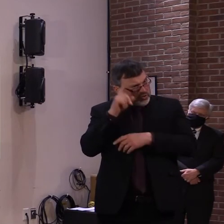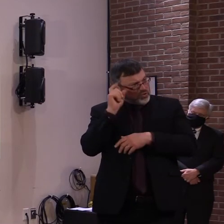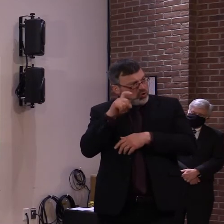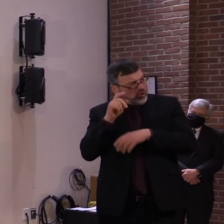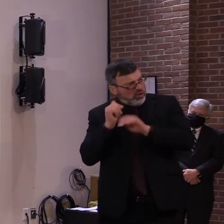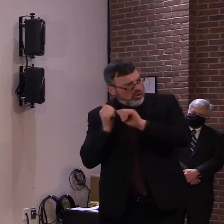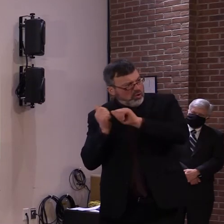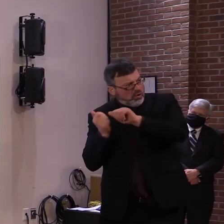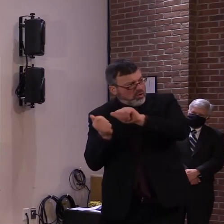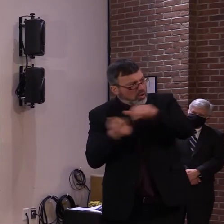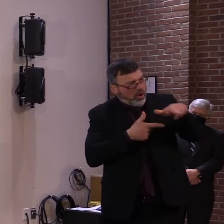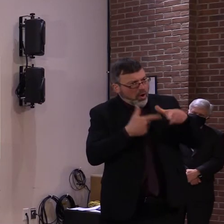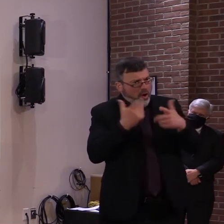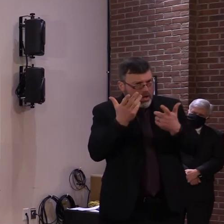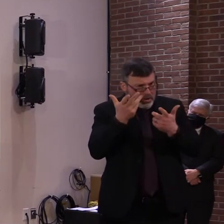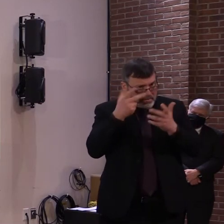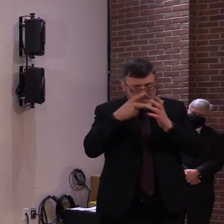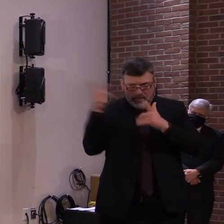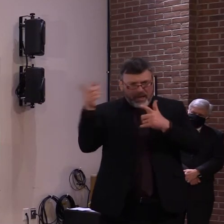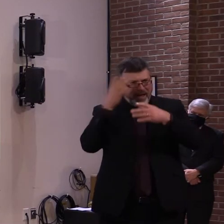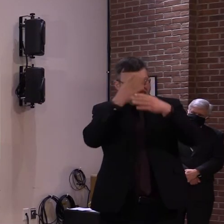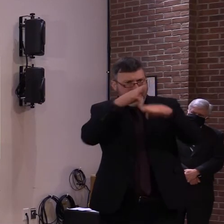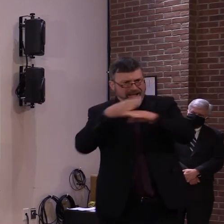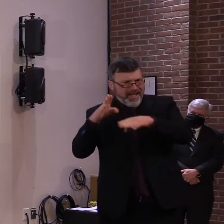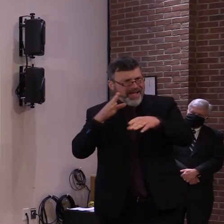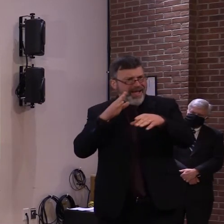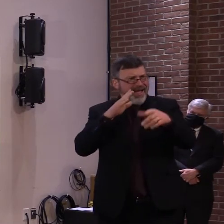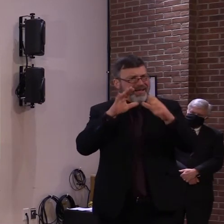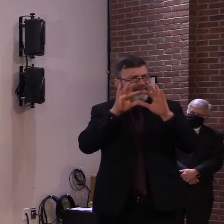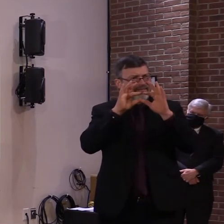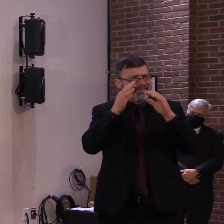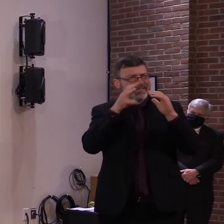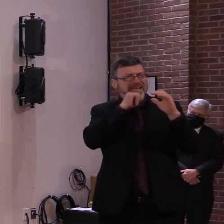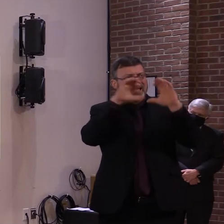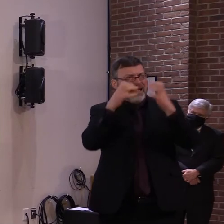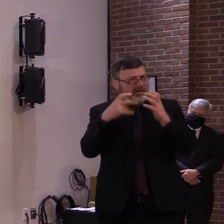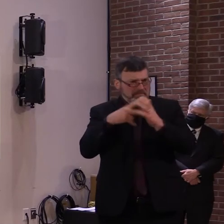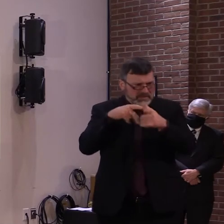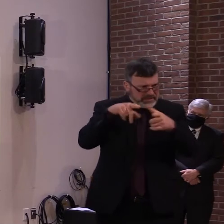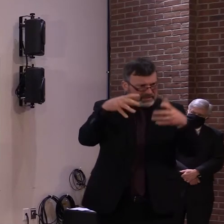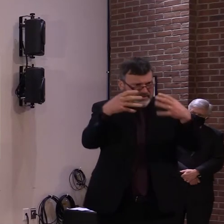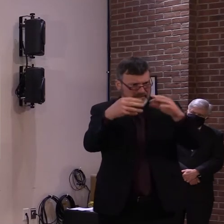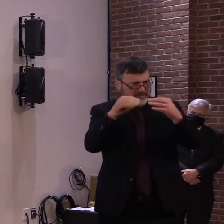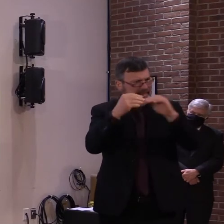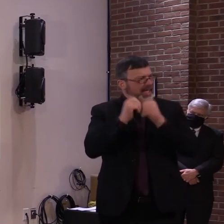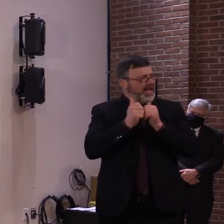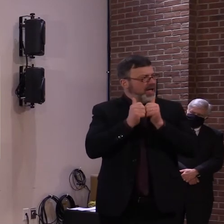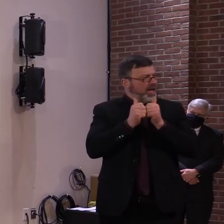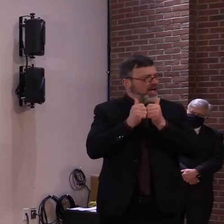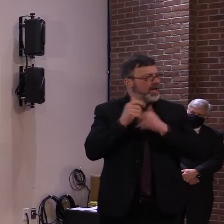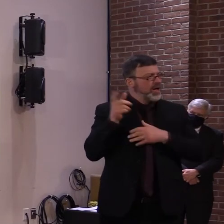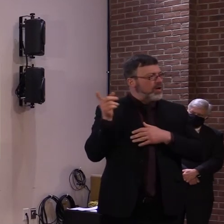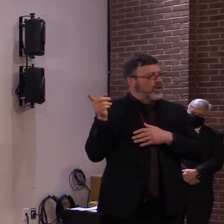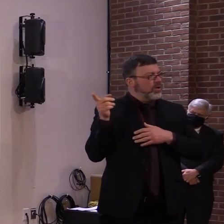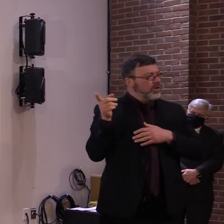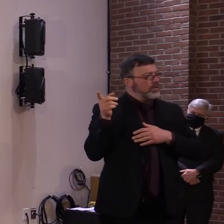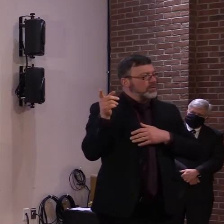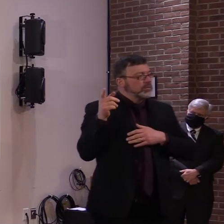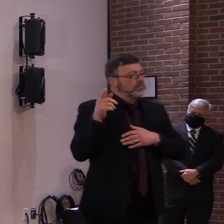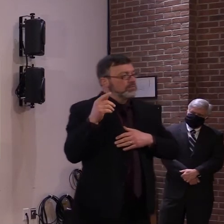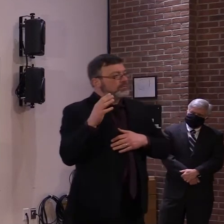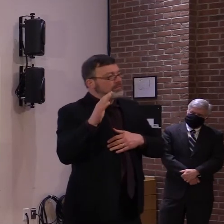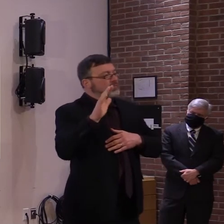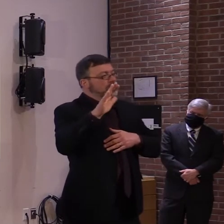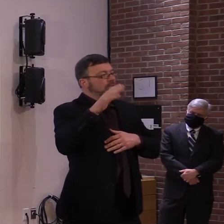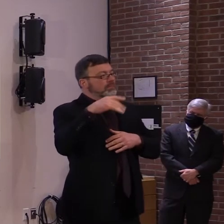comment from earlier. Yes, we think that that could be most efficient, uh, at that time. So, um, that's, that's a